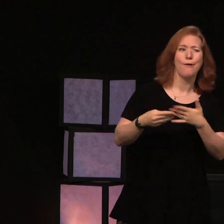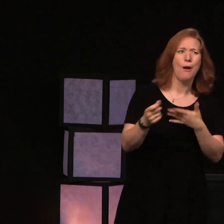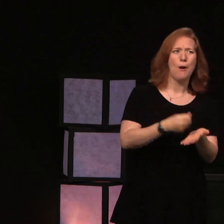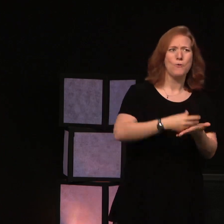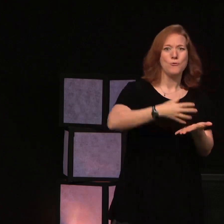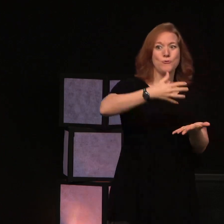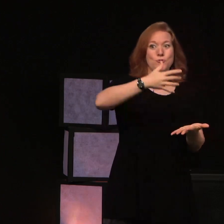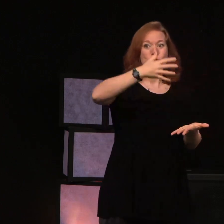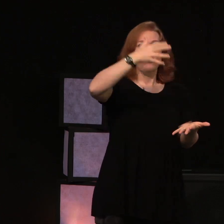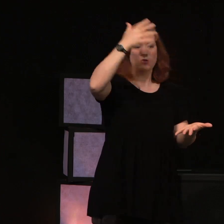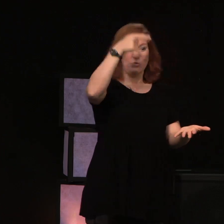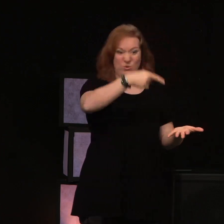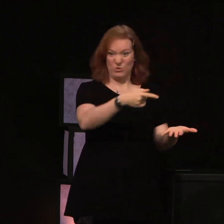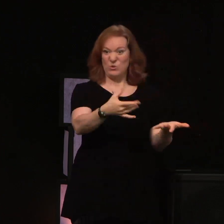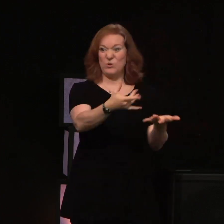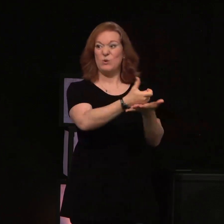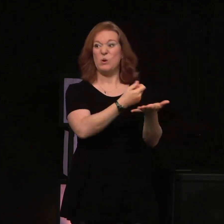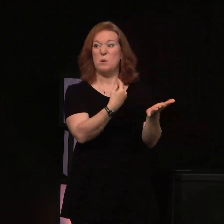Yes they did.